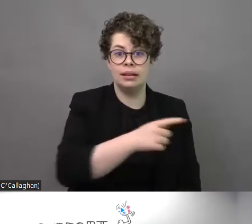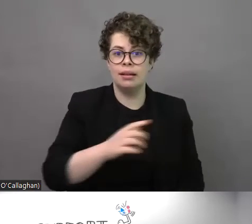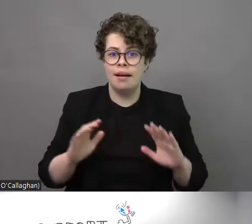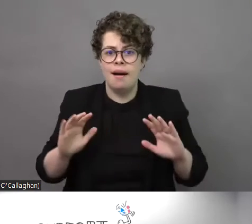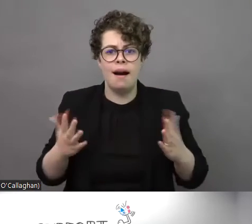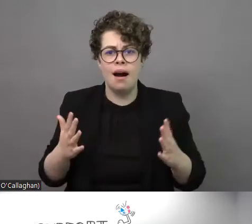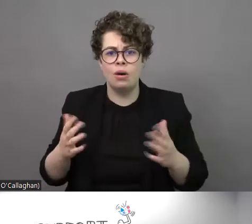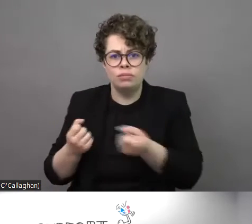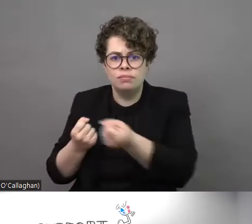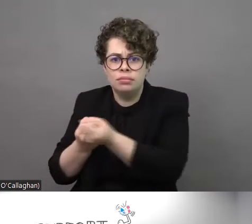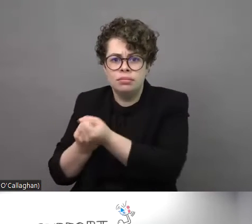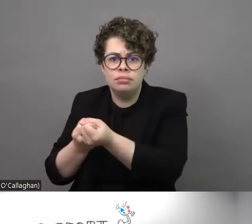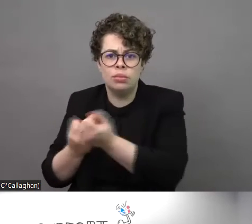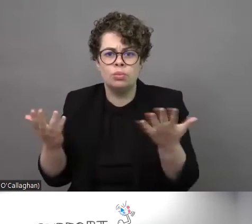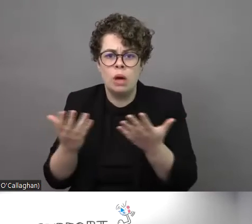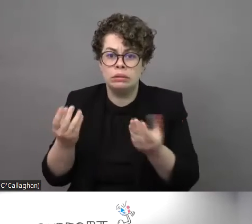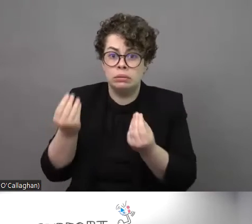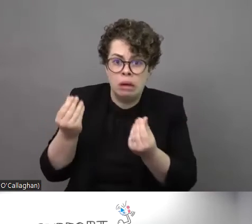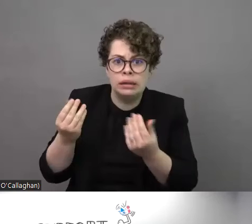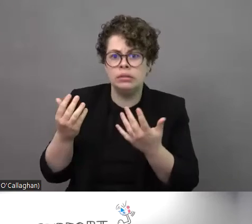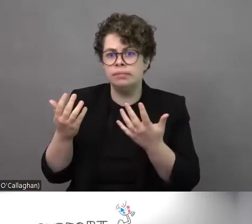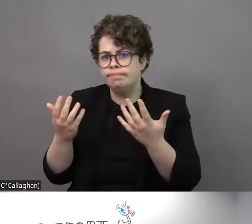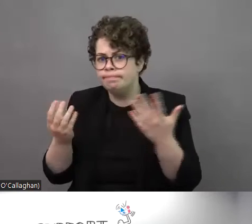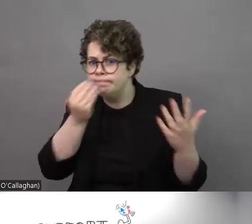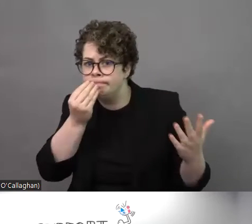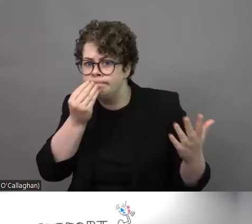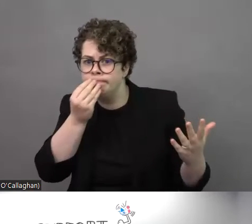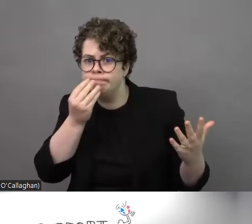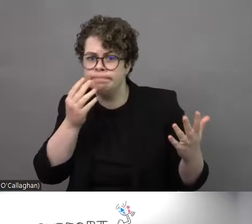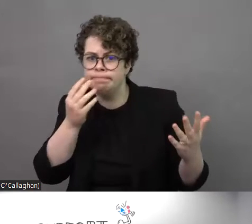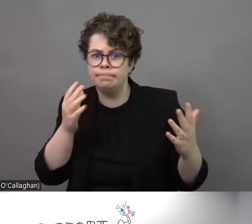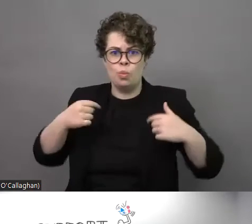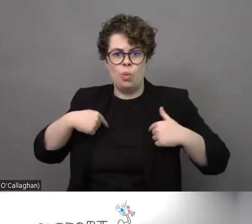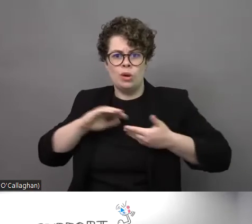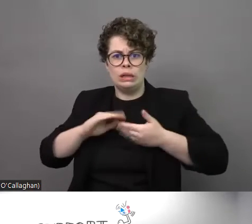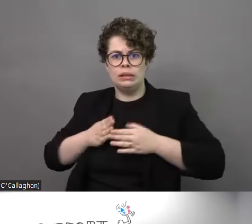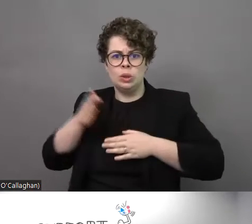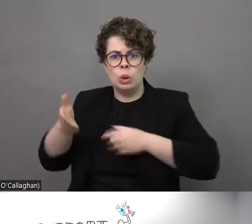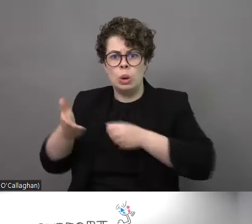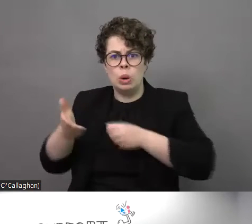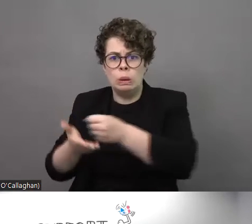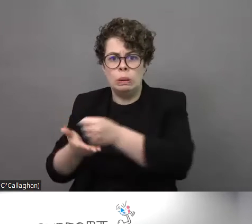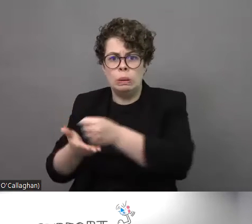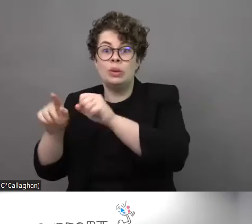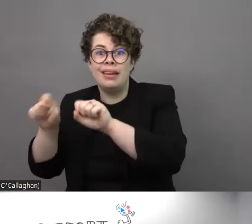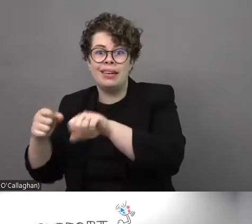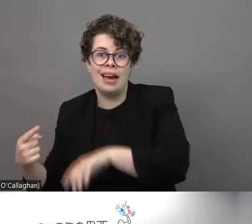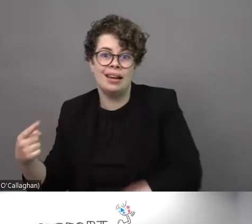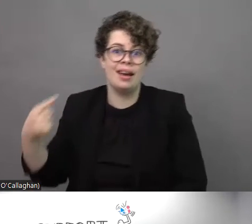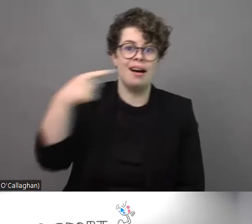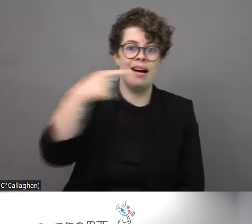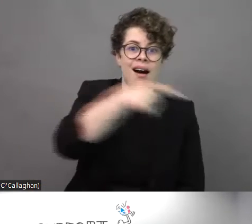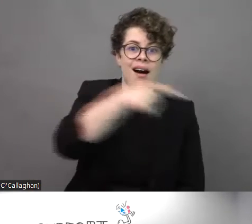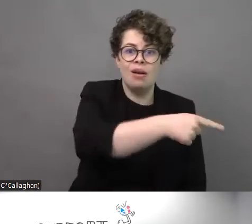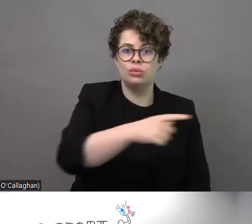do so what needs to be put in place by aid organisations or others to be able to enable these